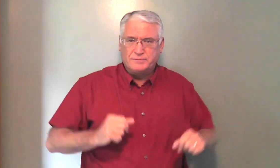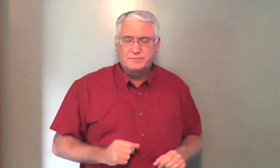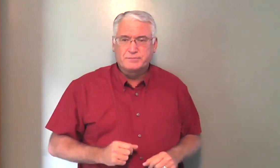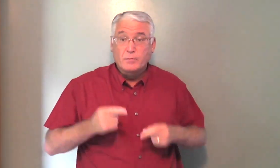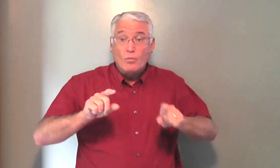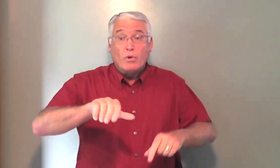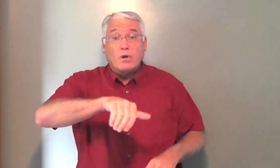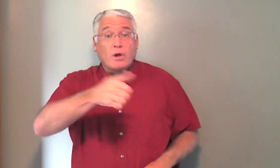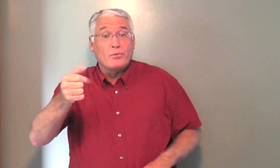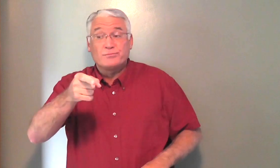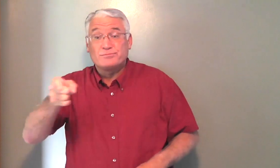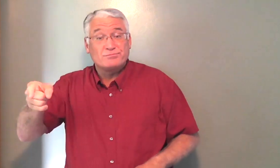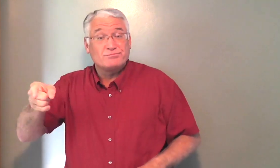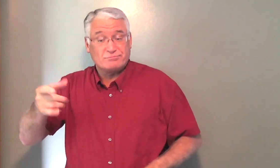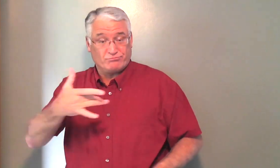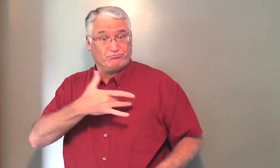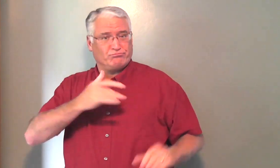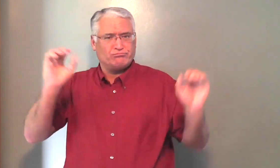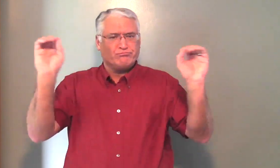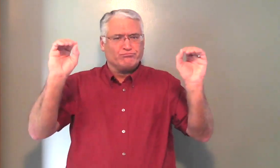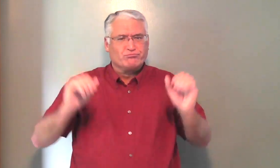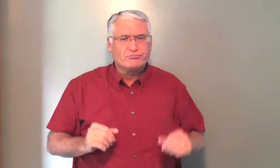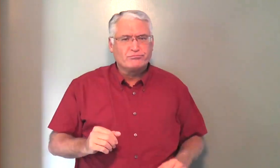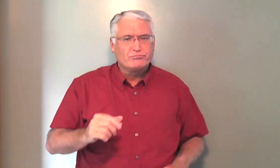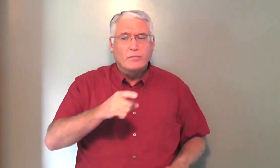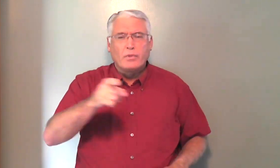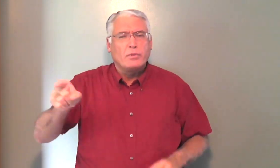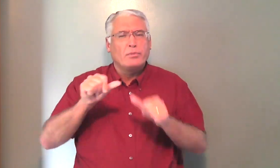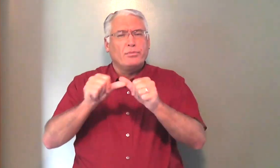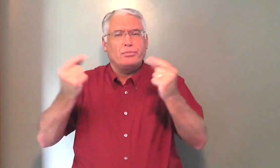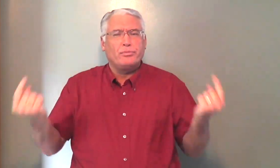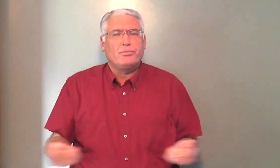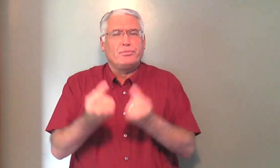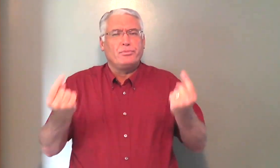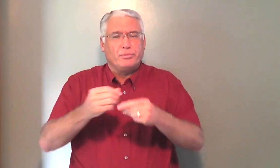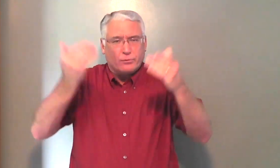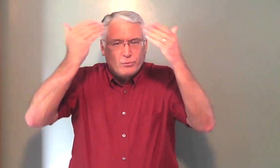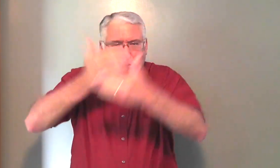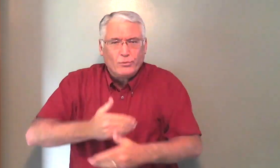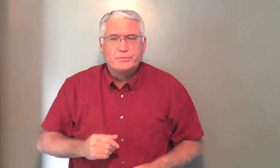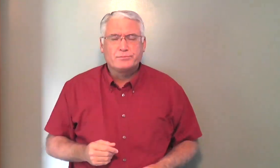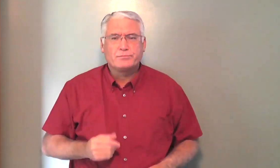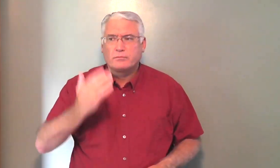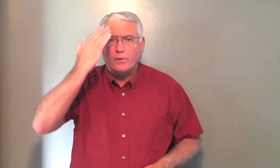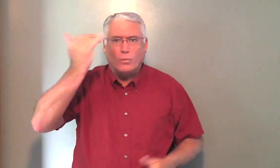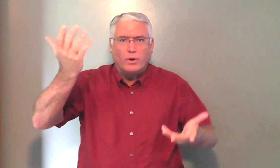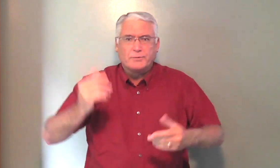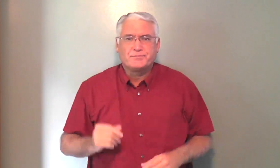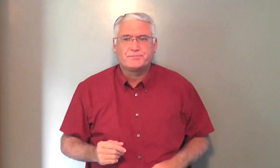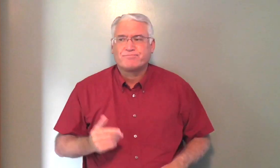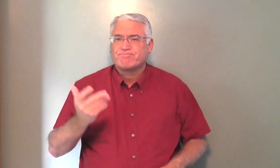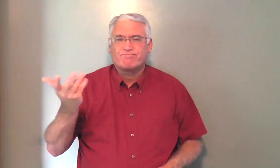and be saved, while others' hearts are not touched, and they continue in sin and darkness? Why?